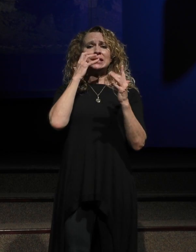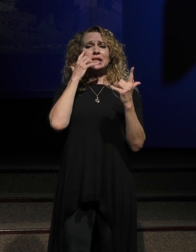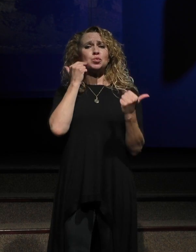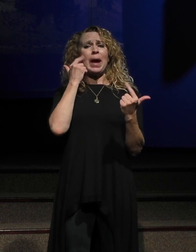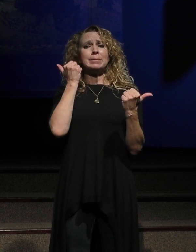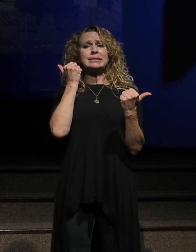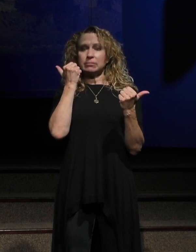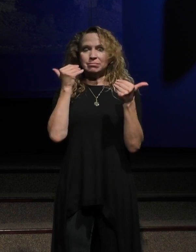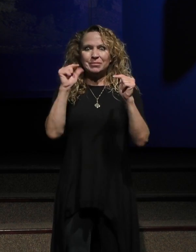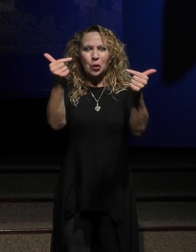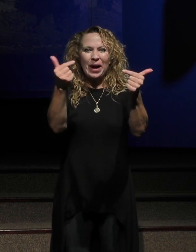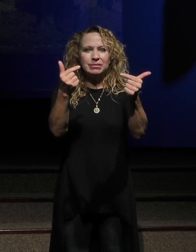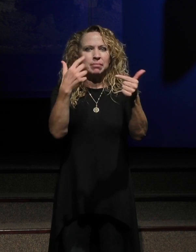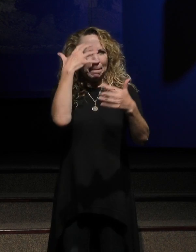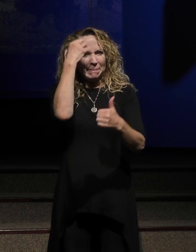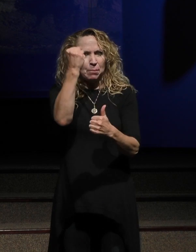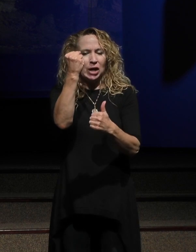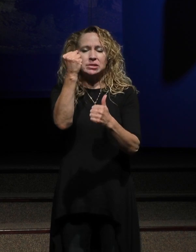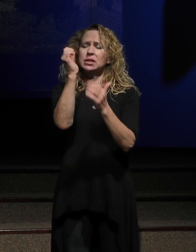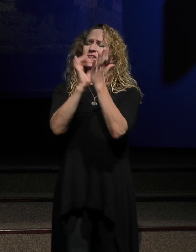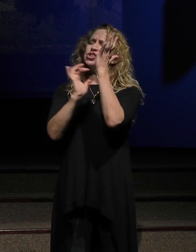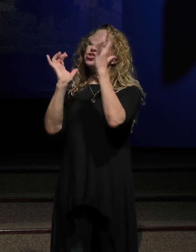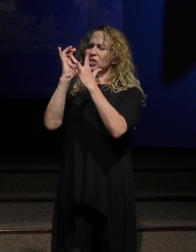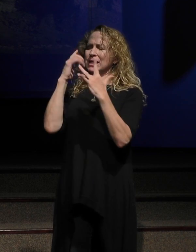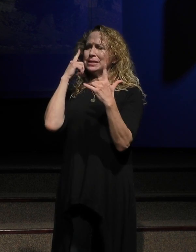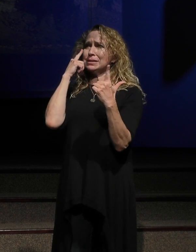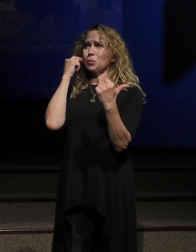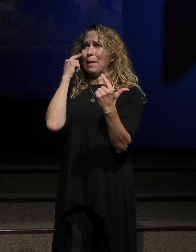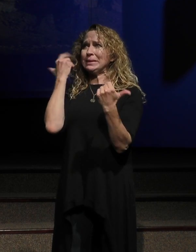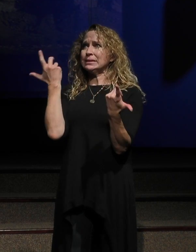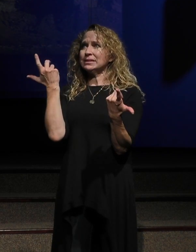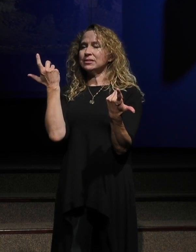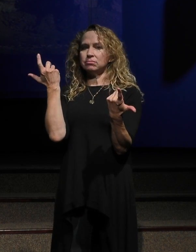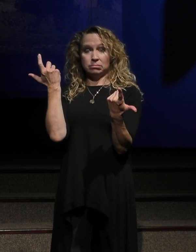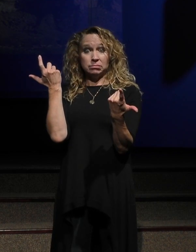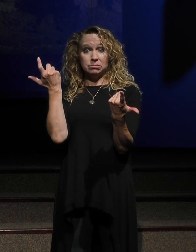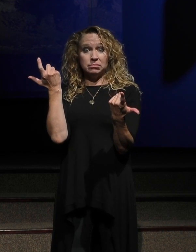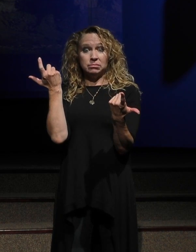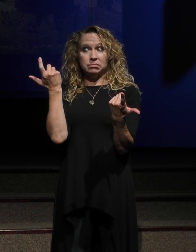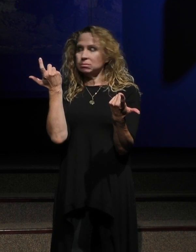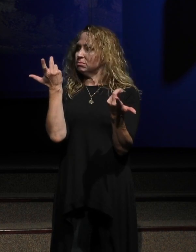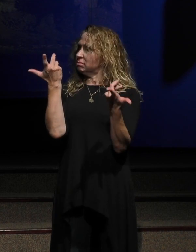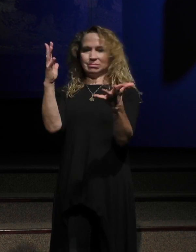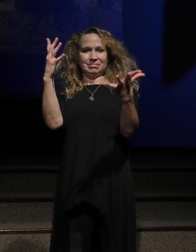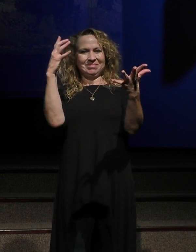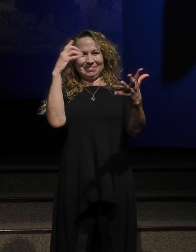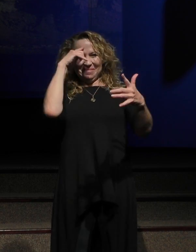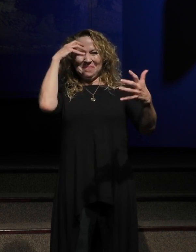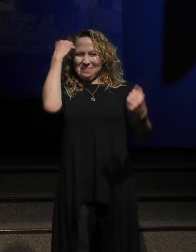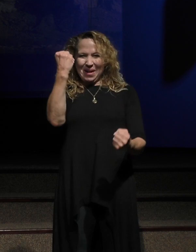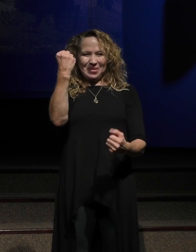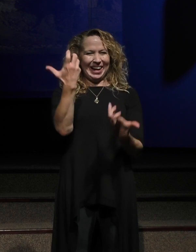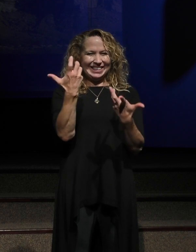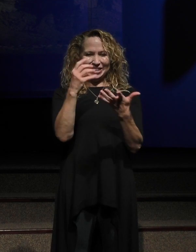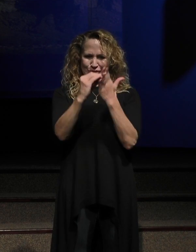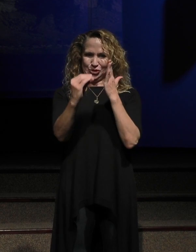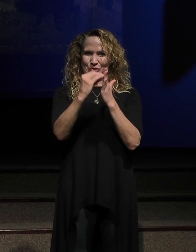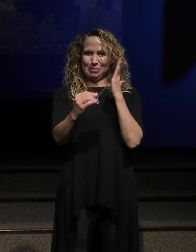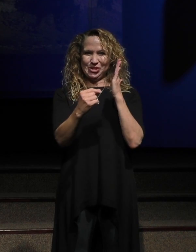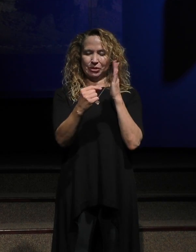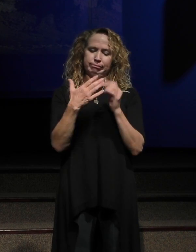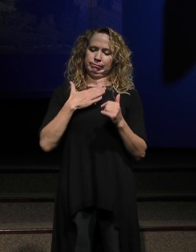memorize scripture right now. Jesus wept. That's just, we're memorizing scripture in the translation that I use,